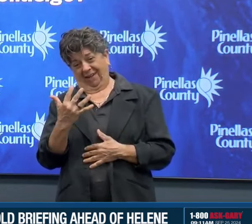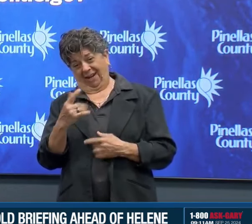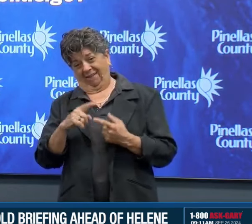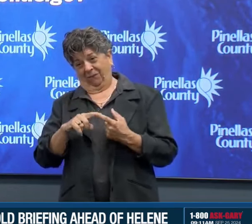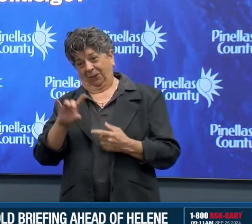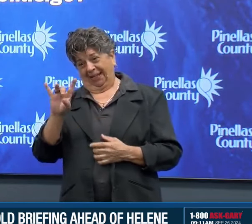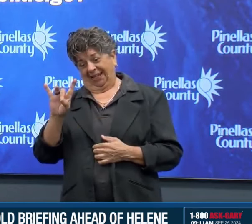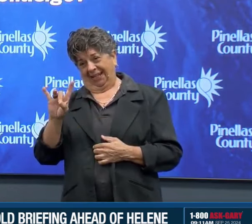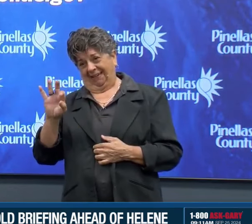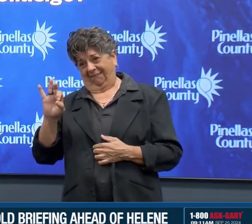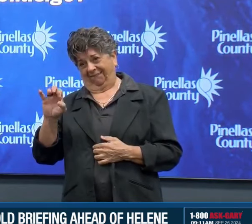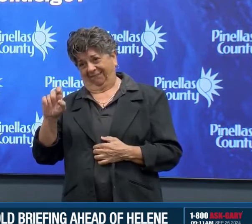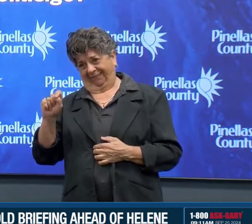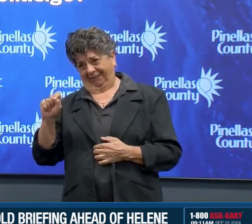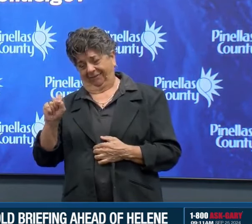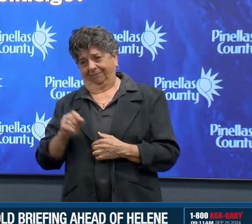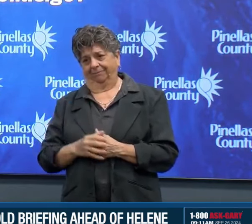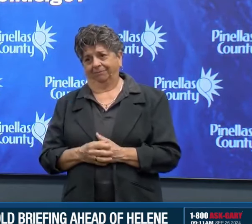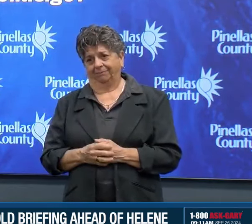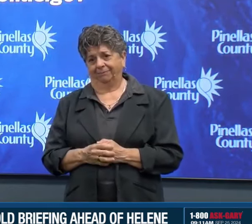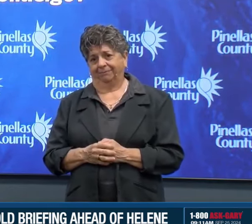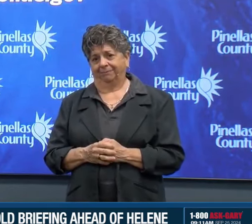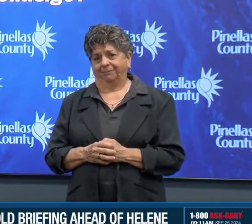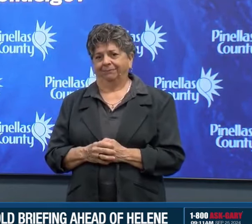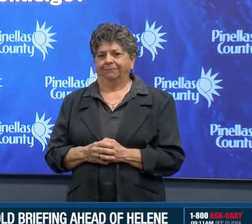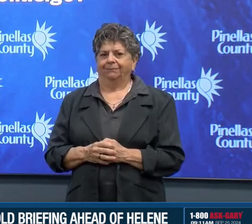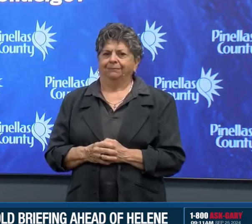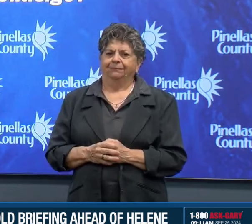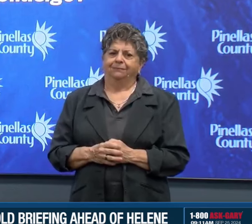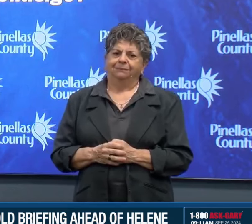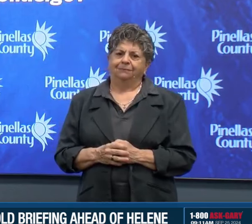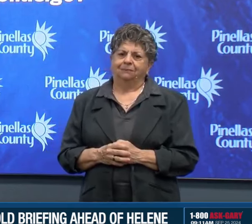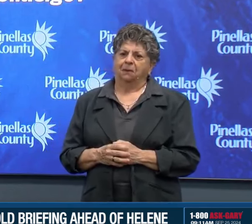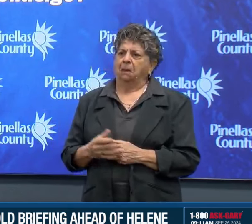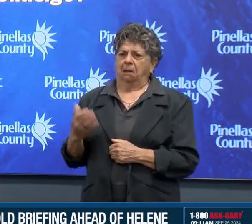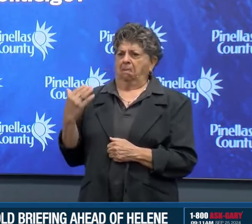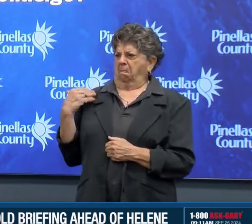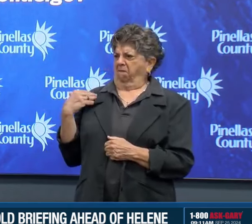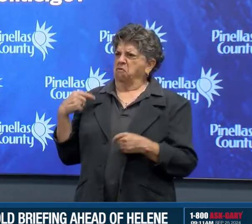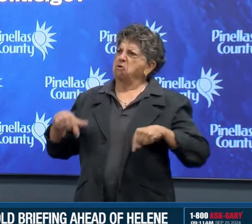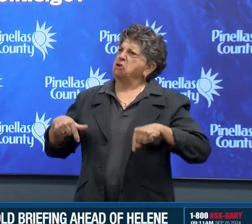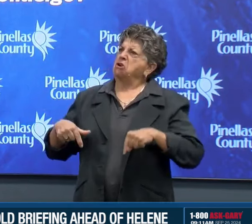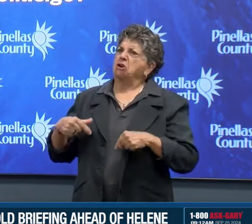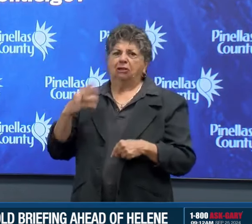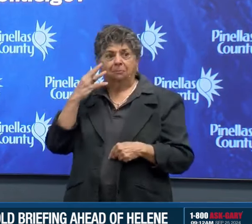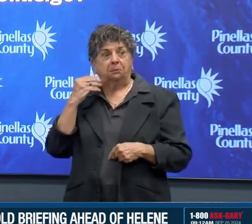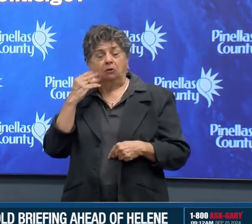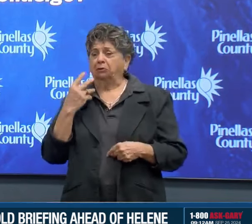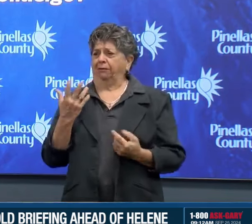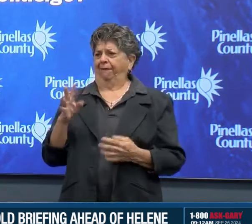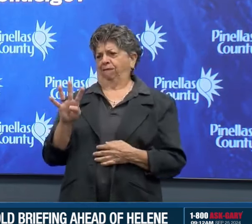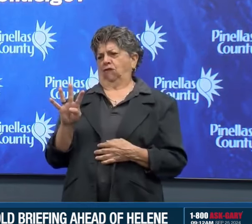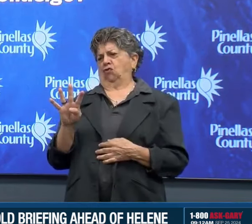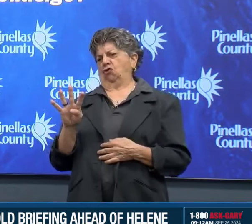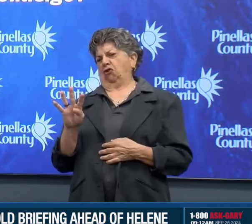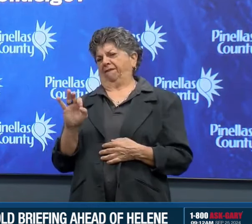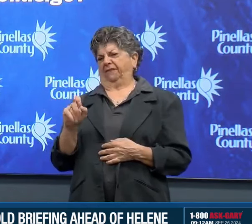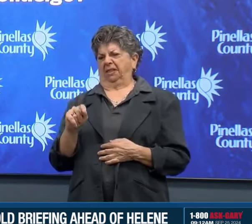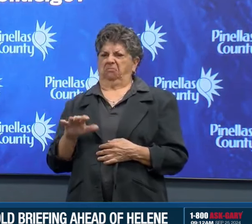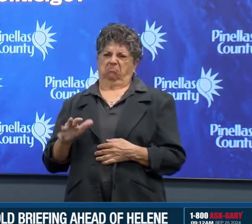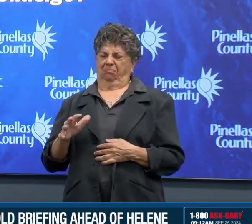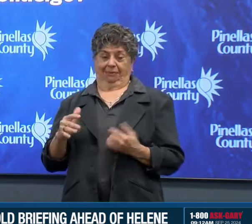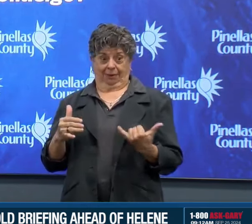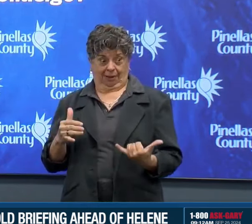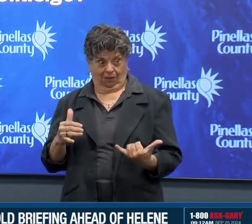in Odelia, we saw the maximum of 4.1 feet. And that's what was only in a few spots. With that brought 1500